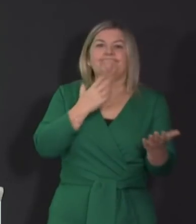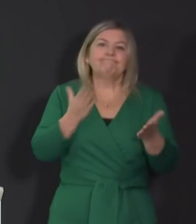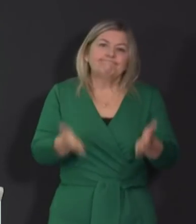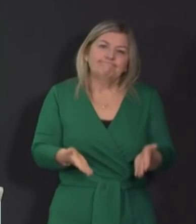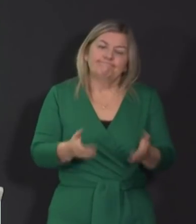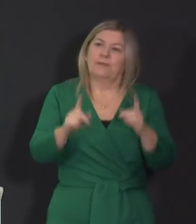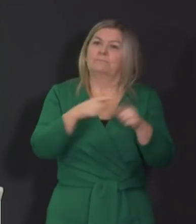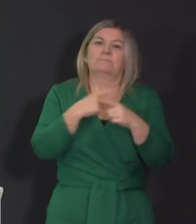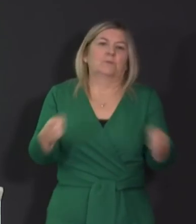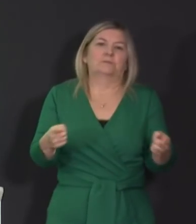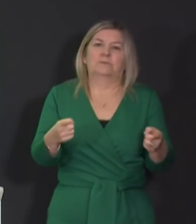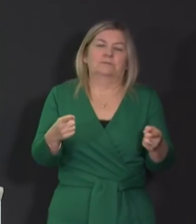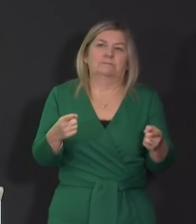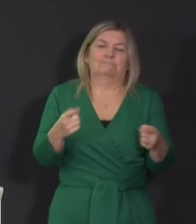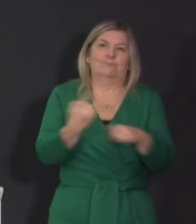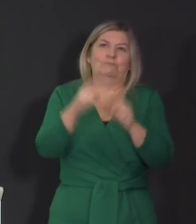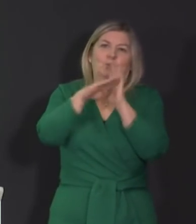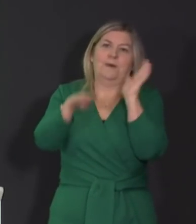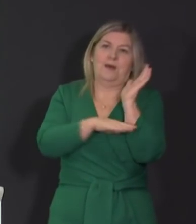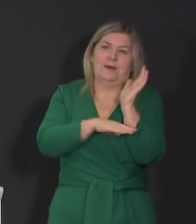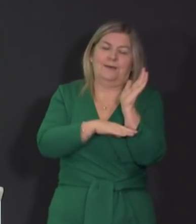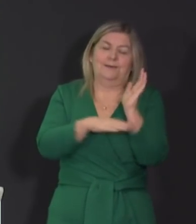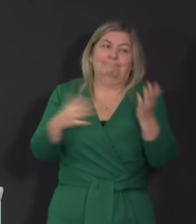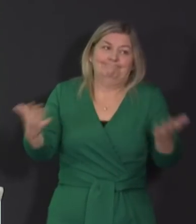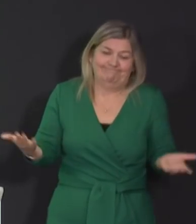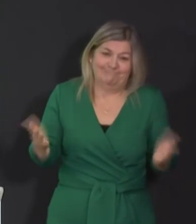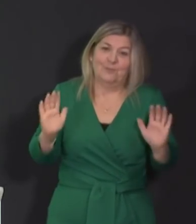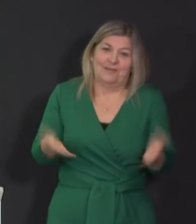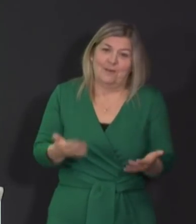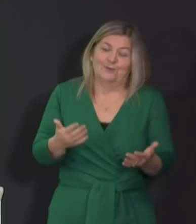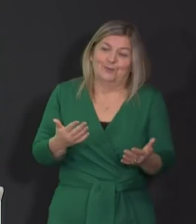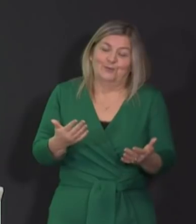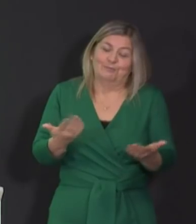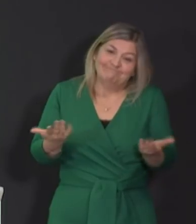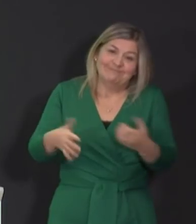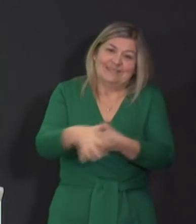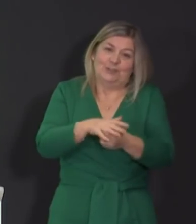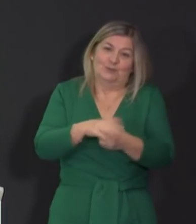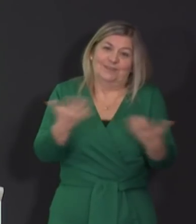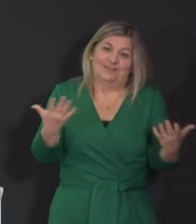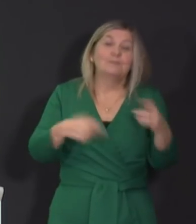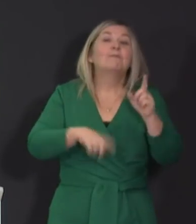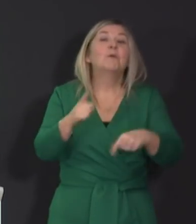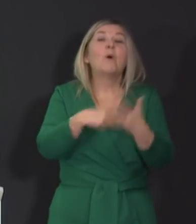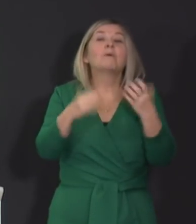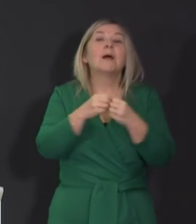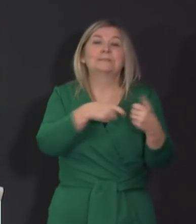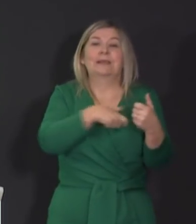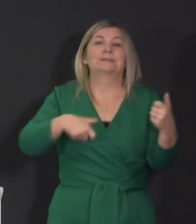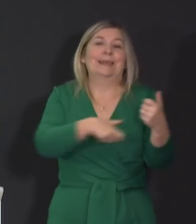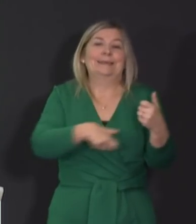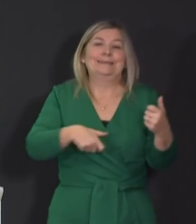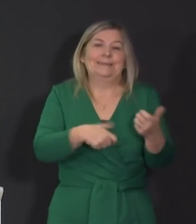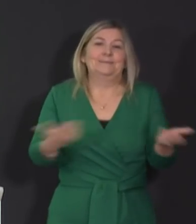It's impossible for me to talk about Dubai today without making some mention of the situation with Celtic Football Club. Indeed,